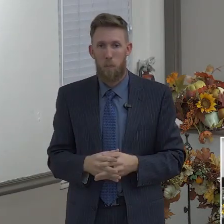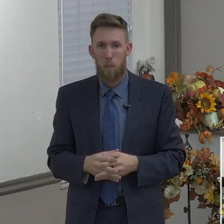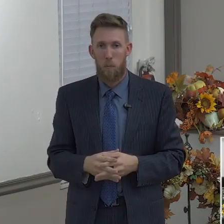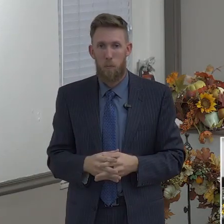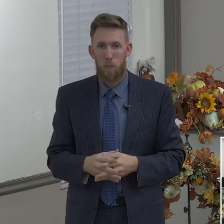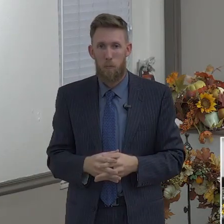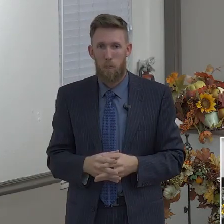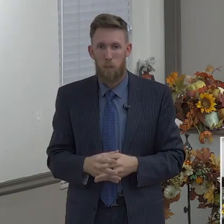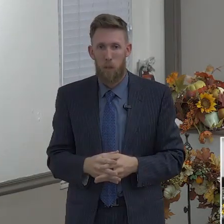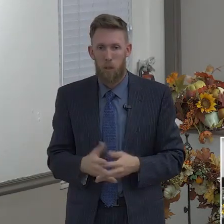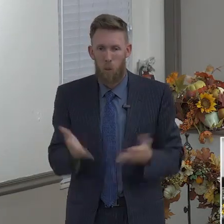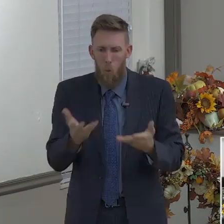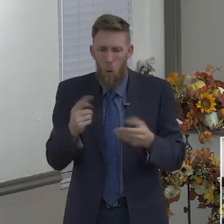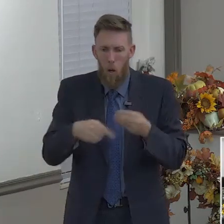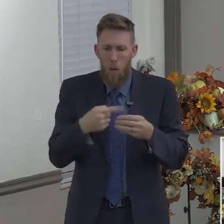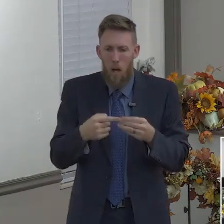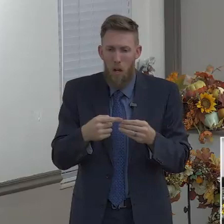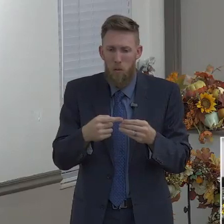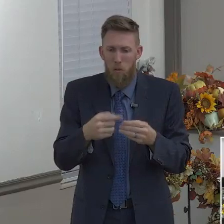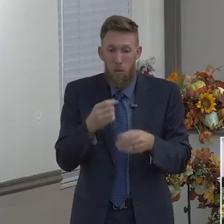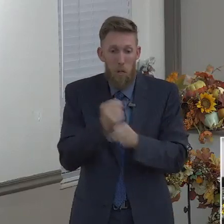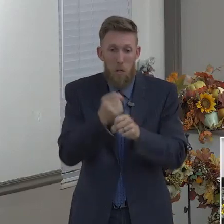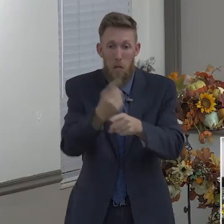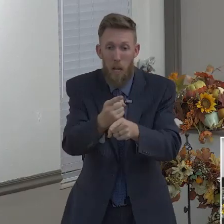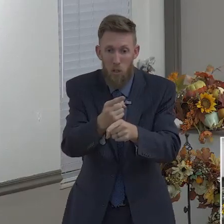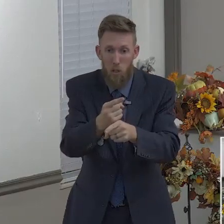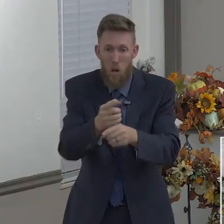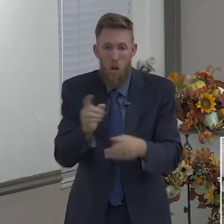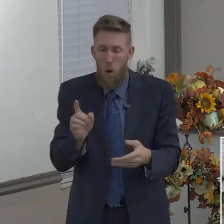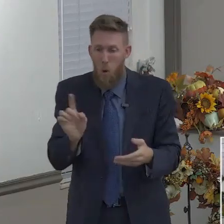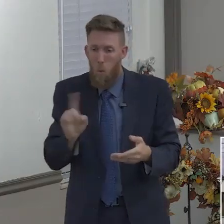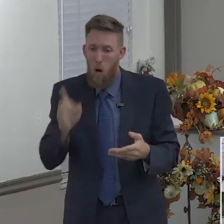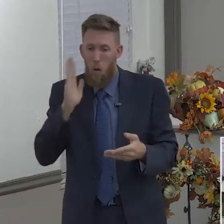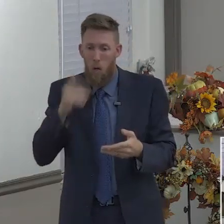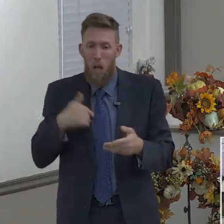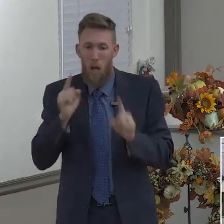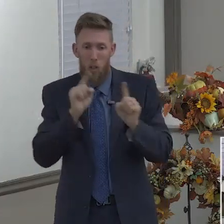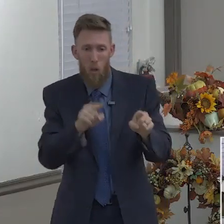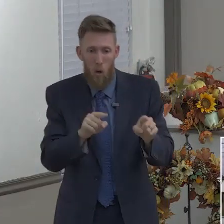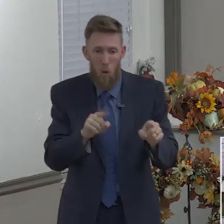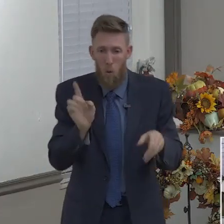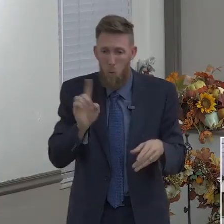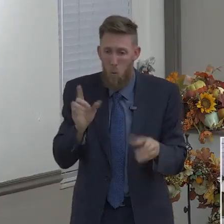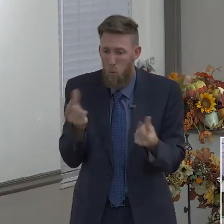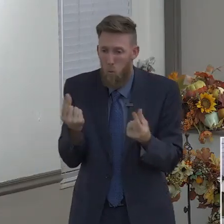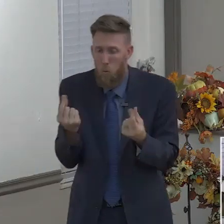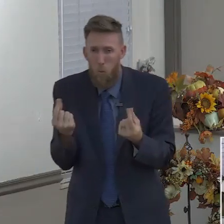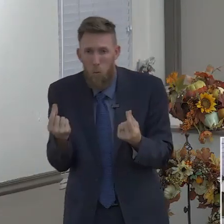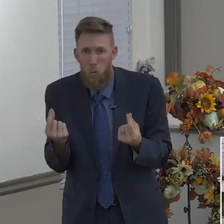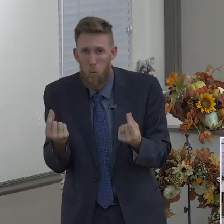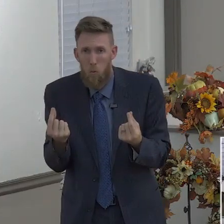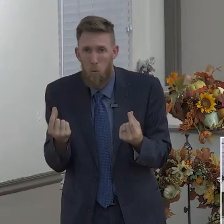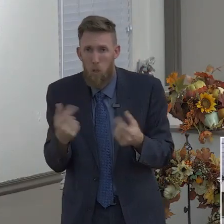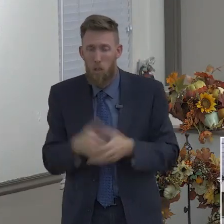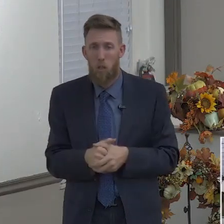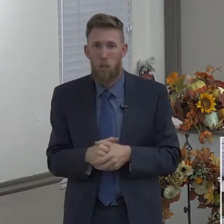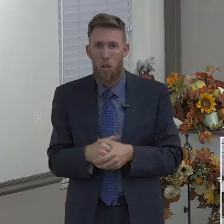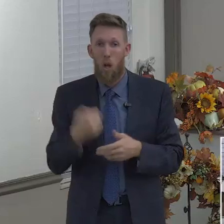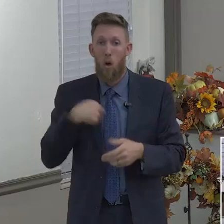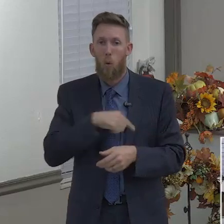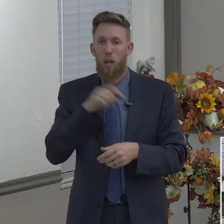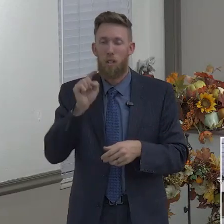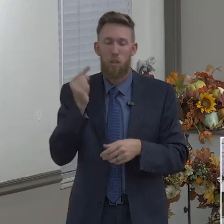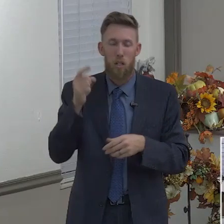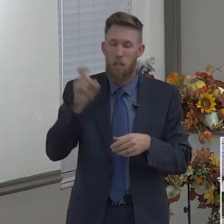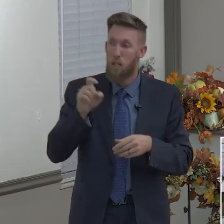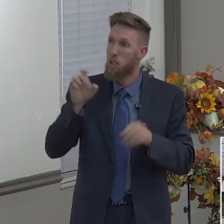Where am I going to be here? Where am I going to be there? How about we do the will of God, the revealed will of God for us today? The revealed will of God